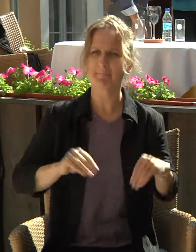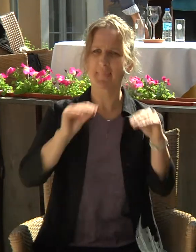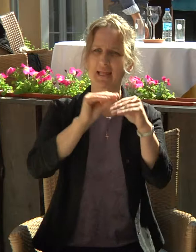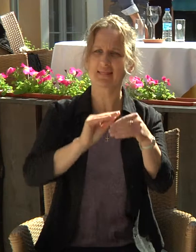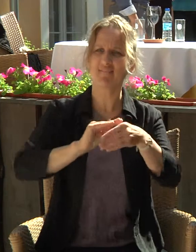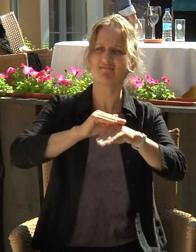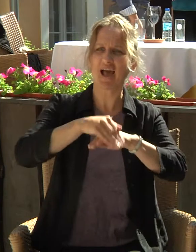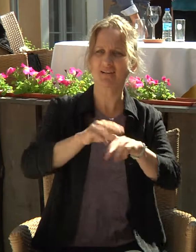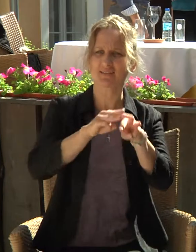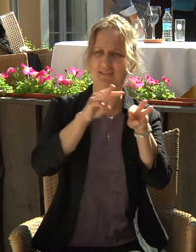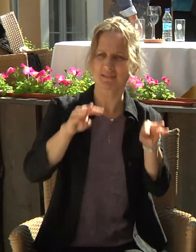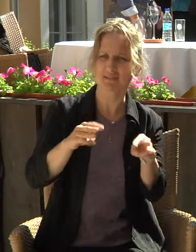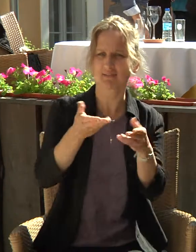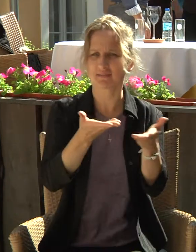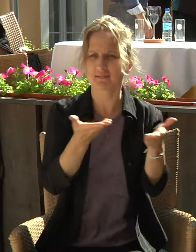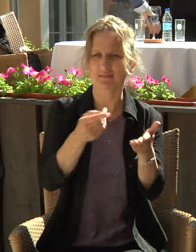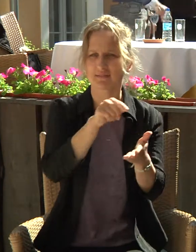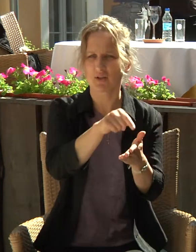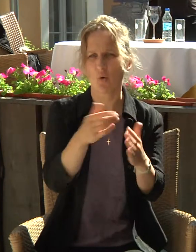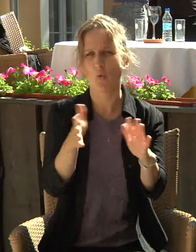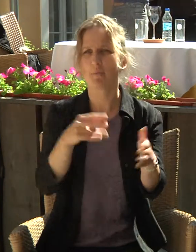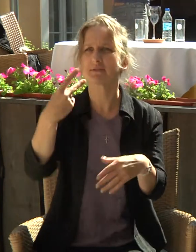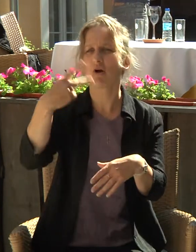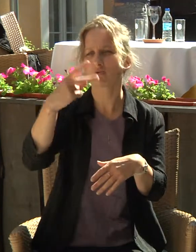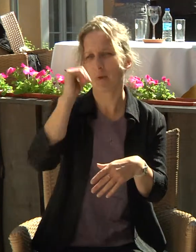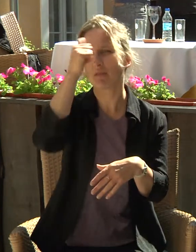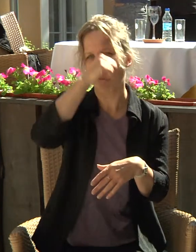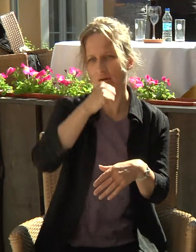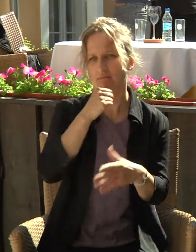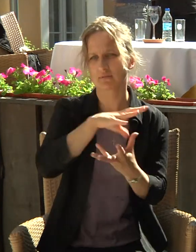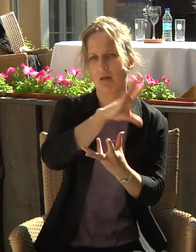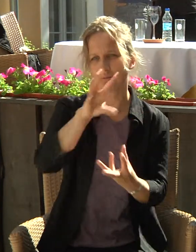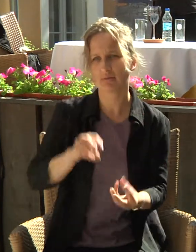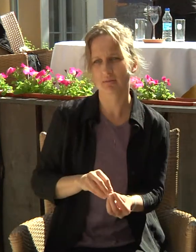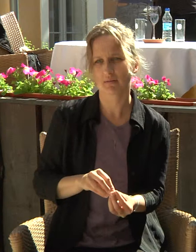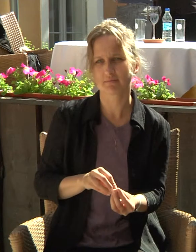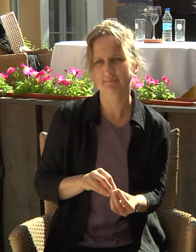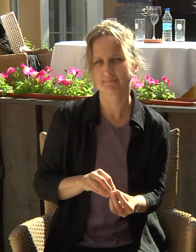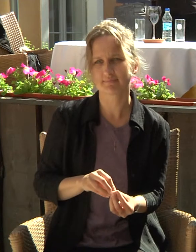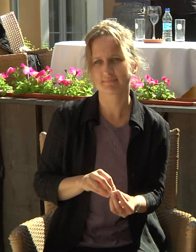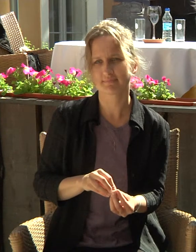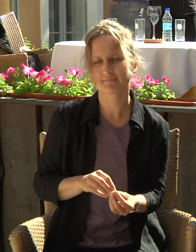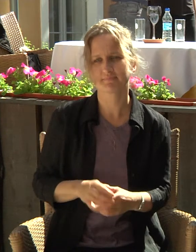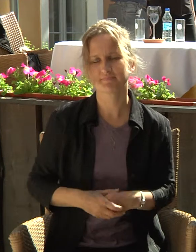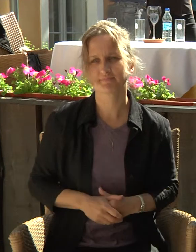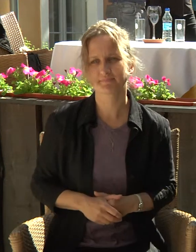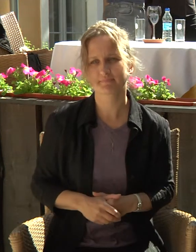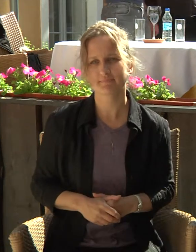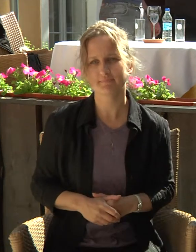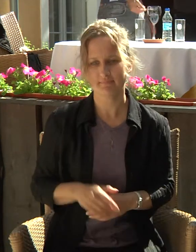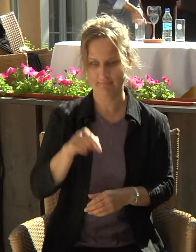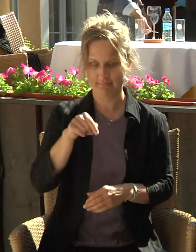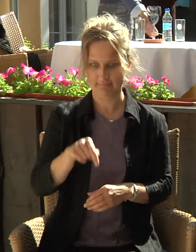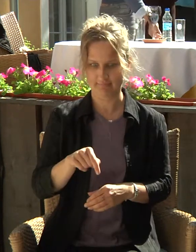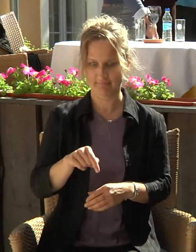and this is